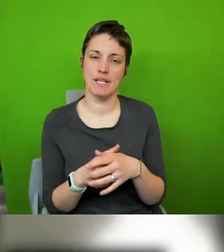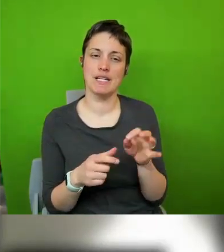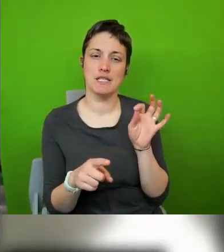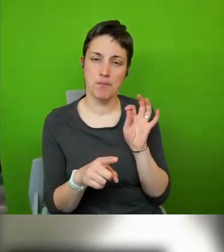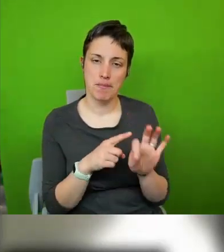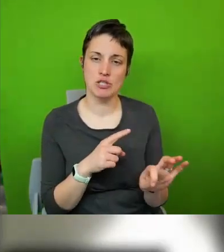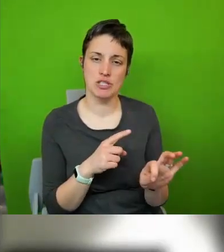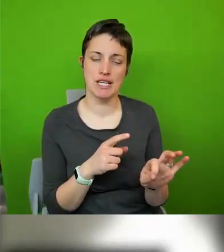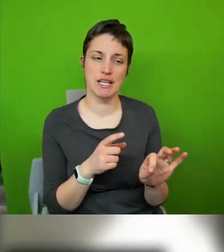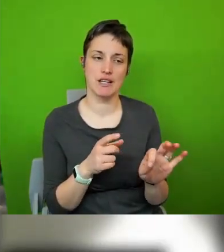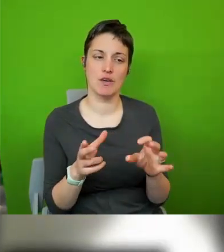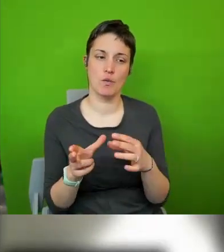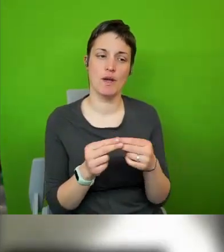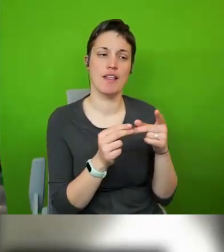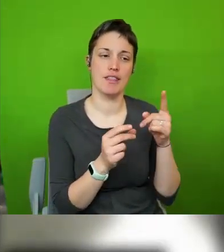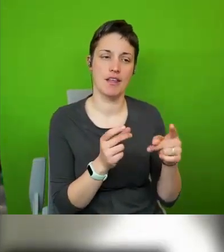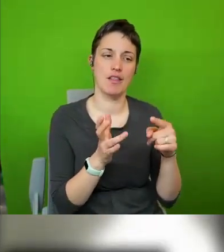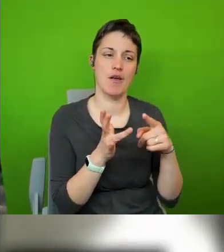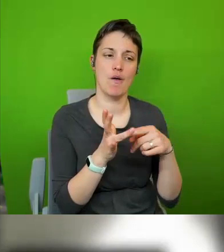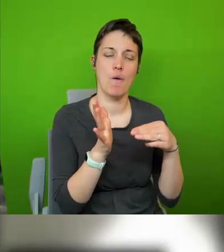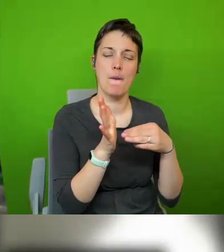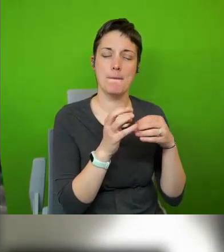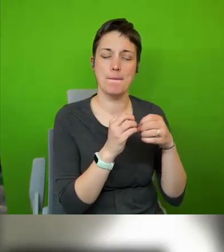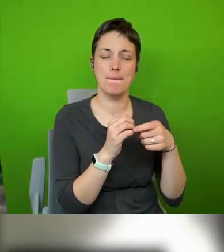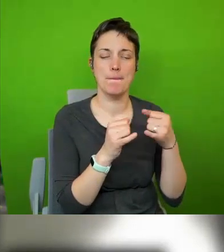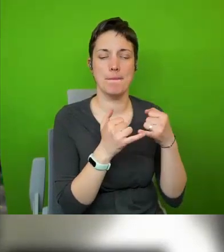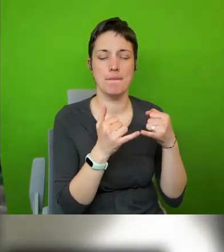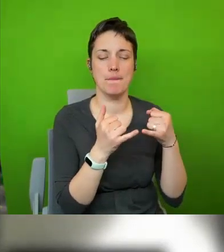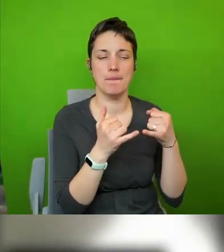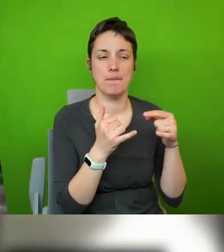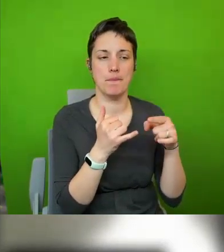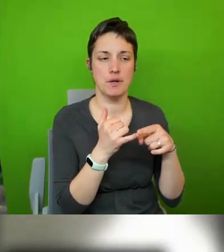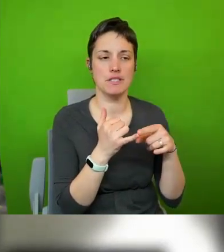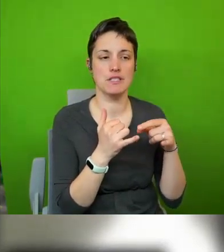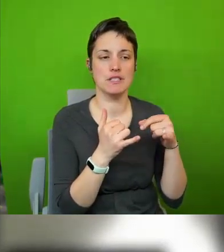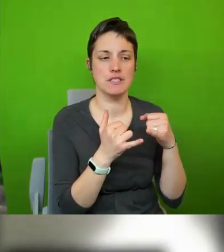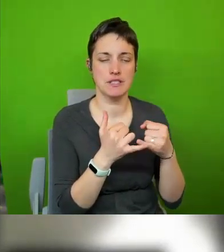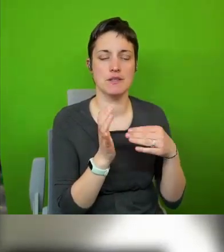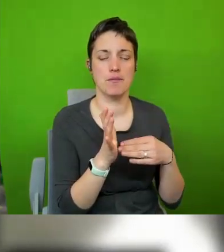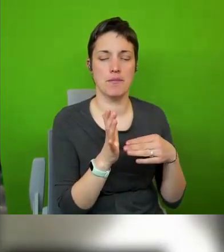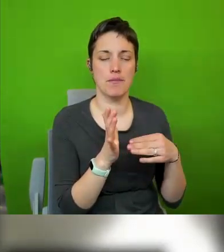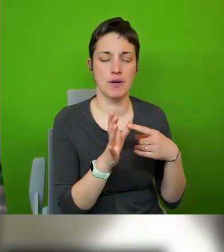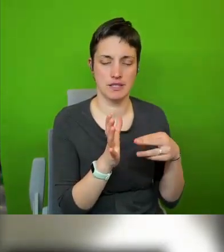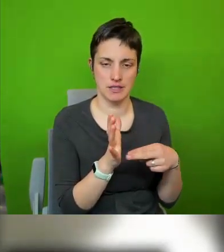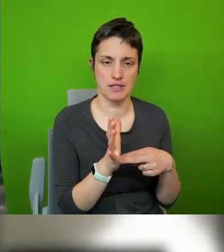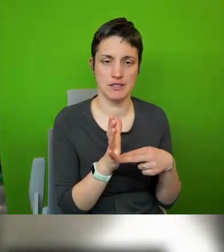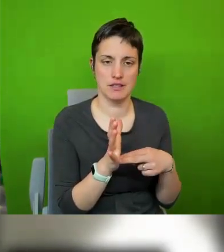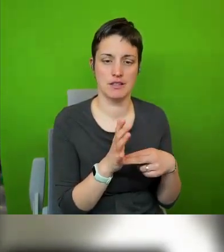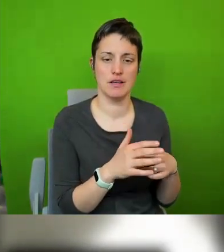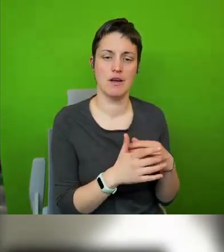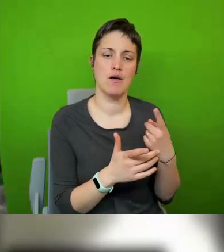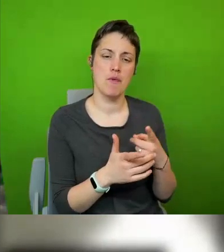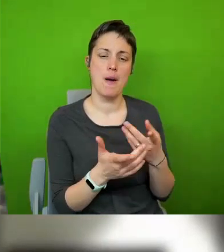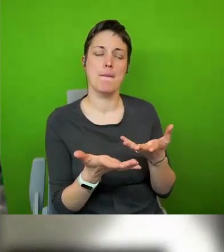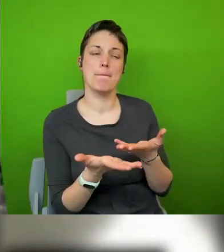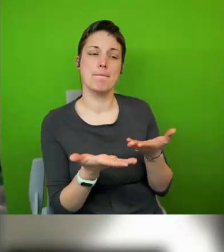which i think has an important role to play here or perhaps even other means of mediation being followed